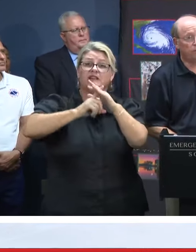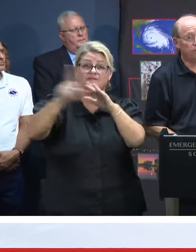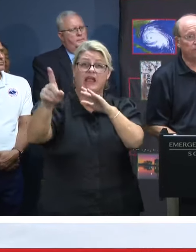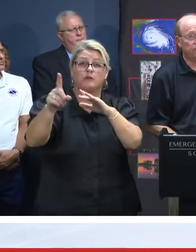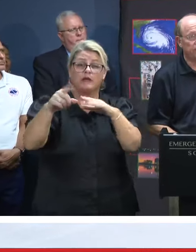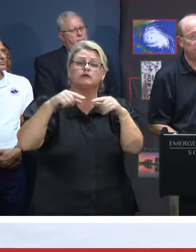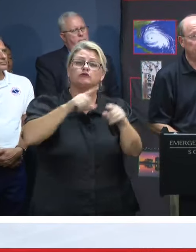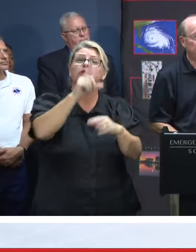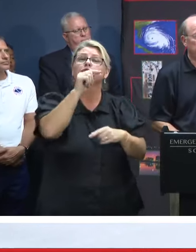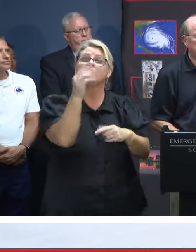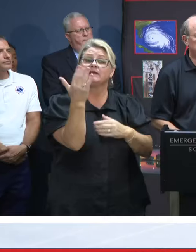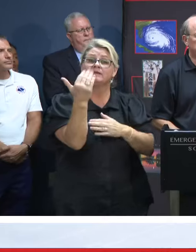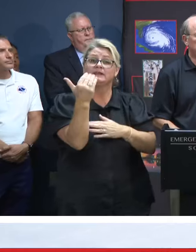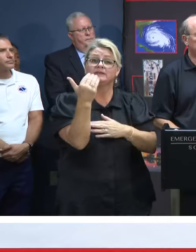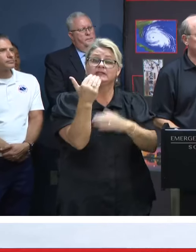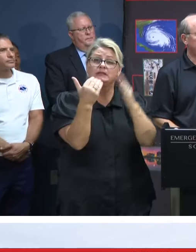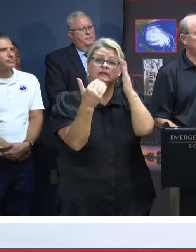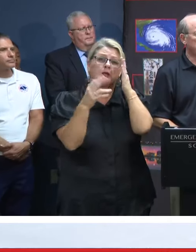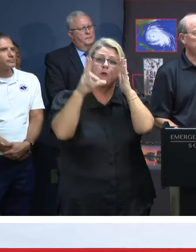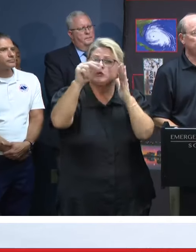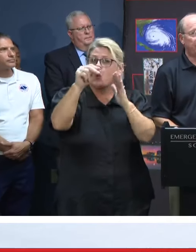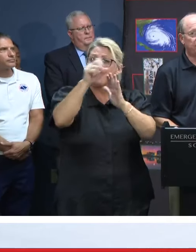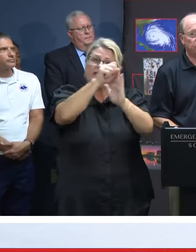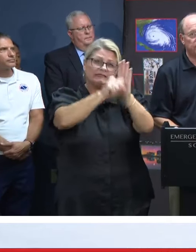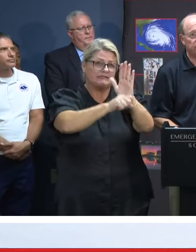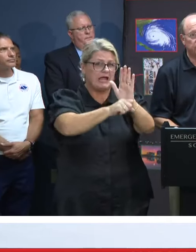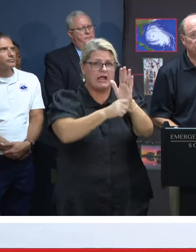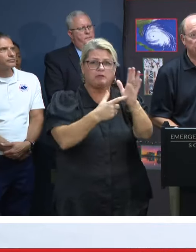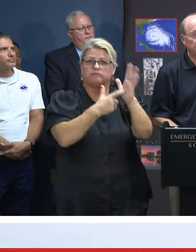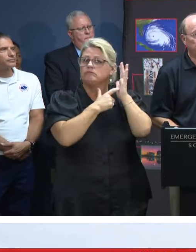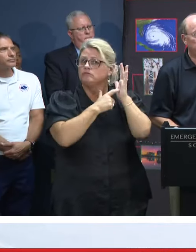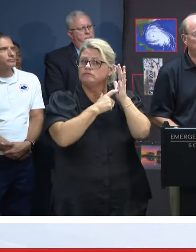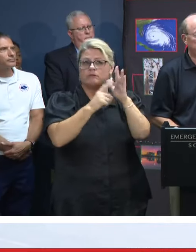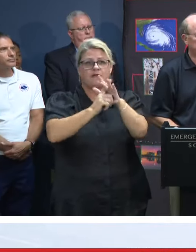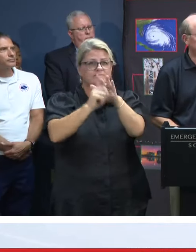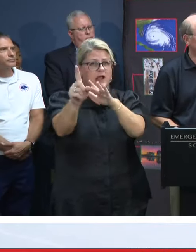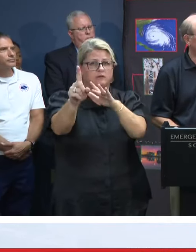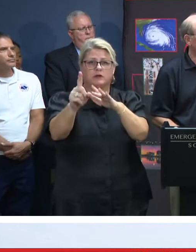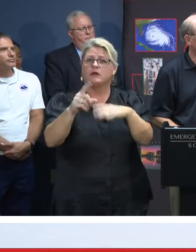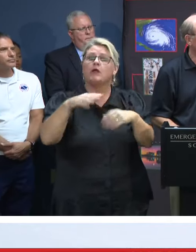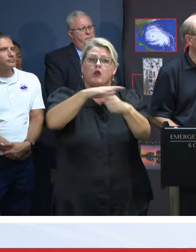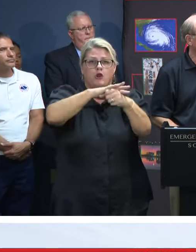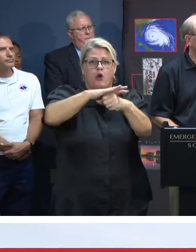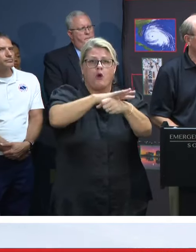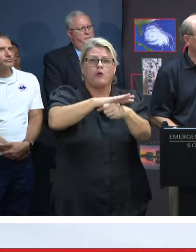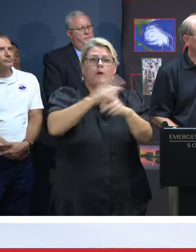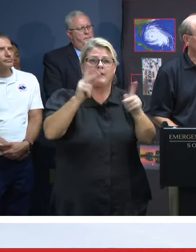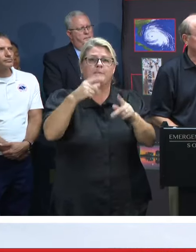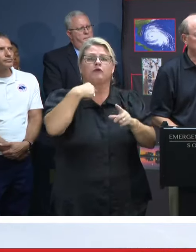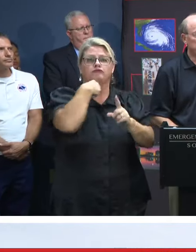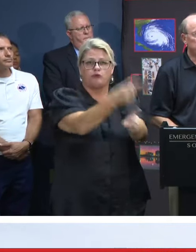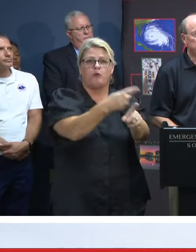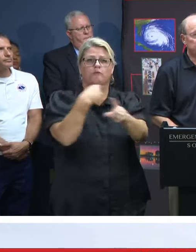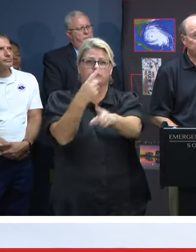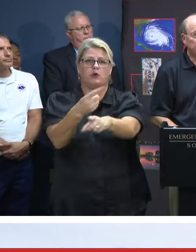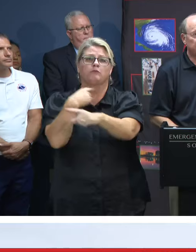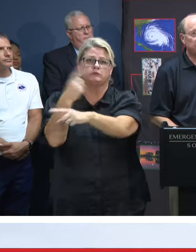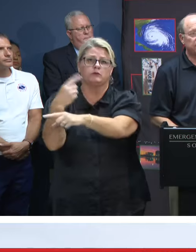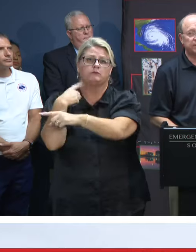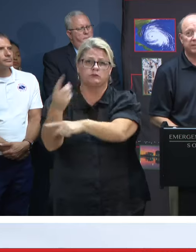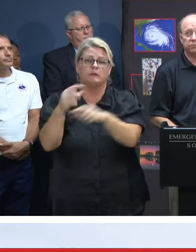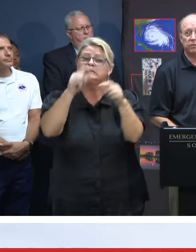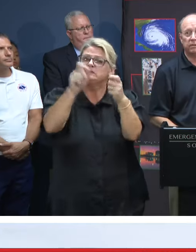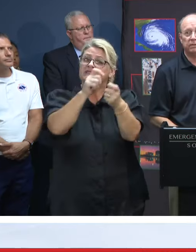during 2015, there was no state-ordered evacuations. They were all handled at the local level. And it's going to be specific